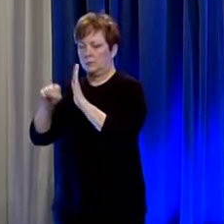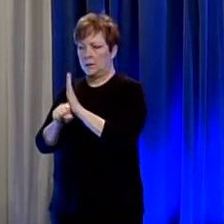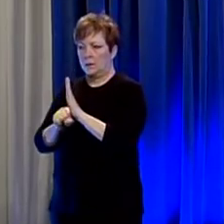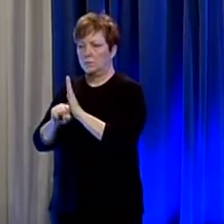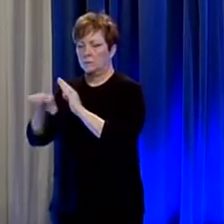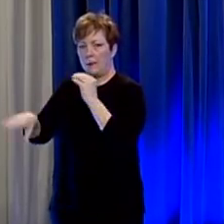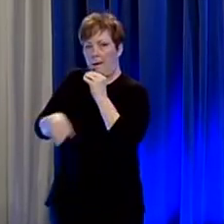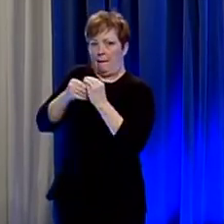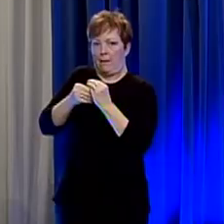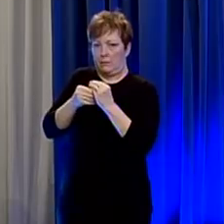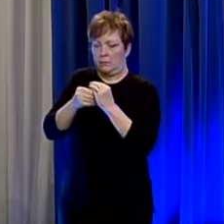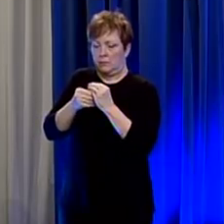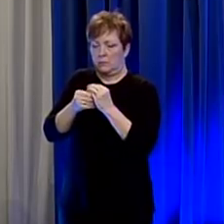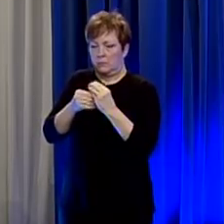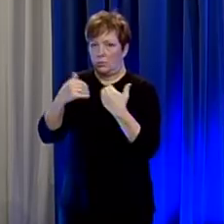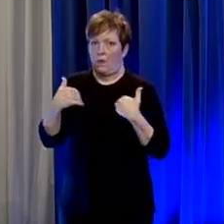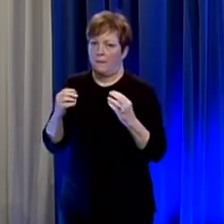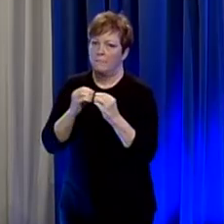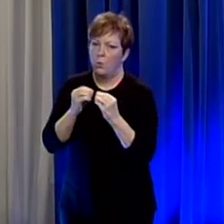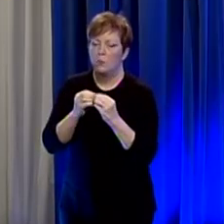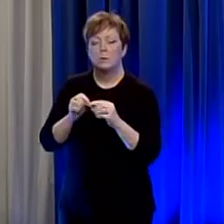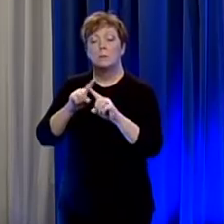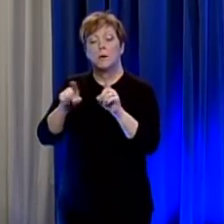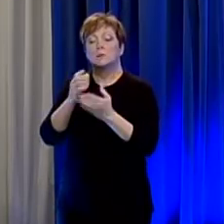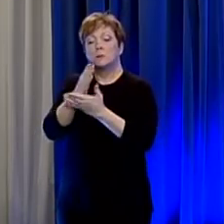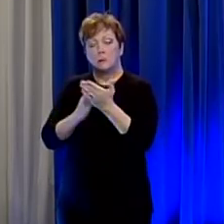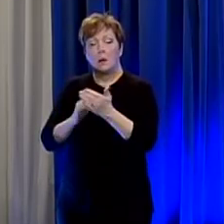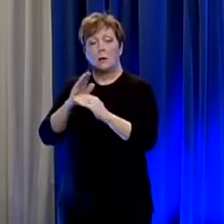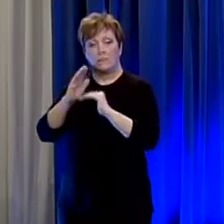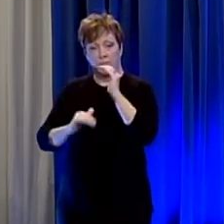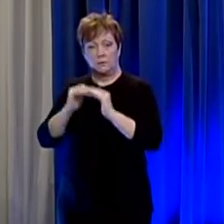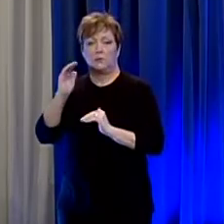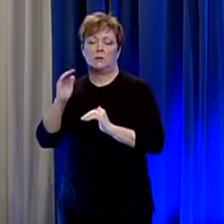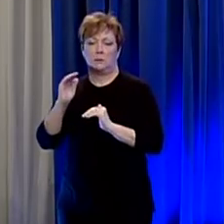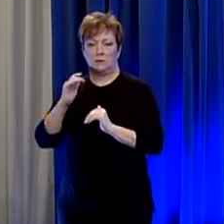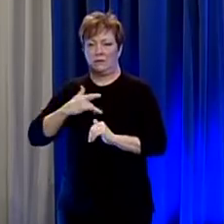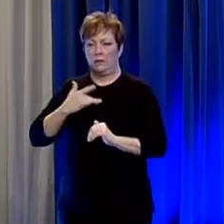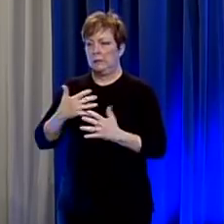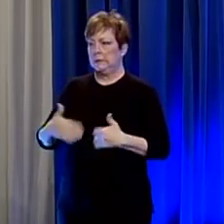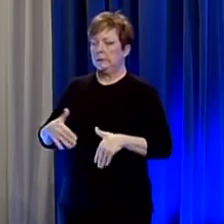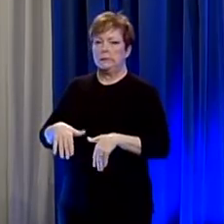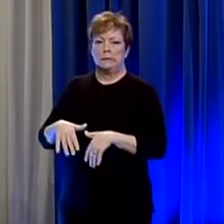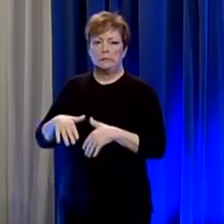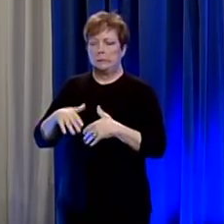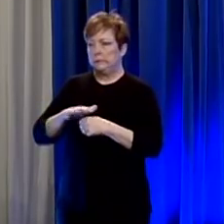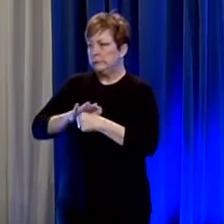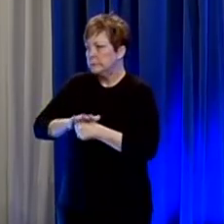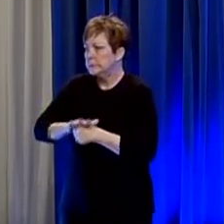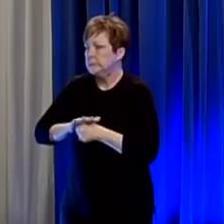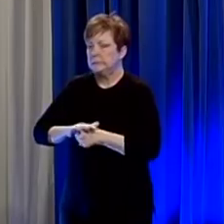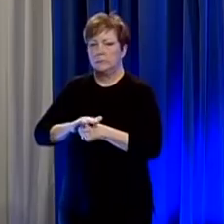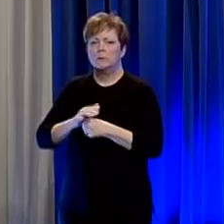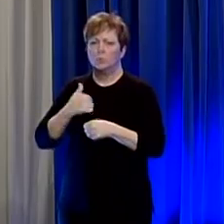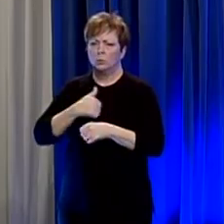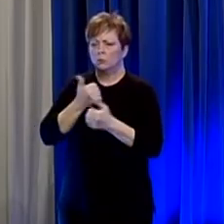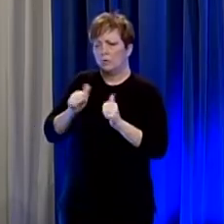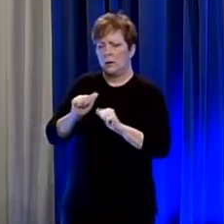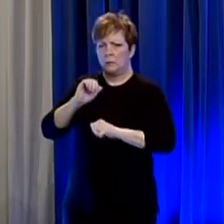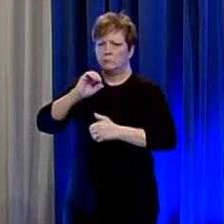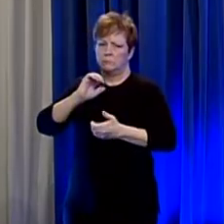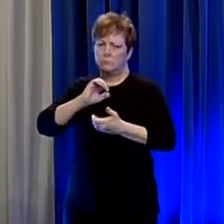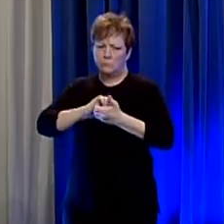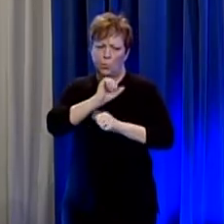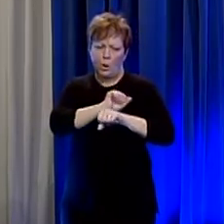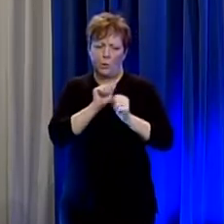shortage at this time there are some facilities that feel a little pressed right now and we're doing our best to work with the hospital association to